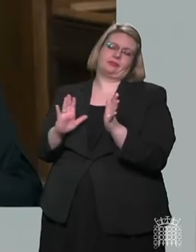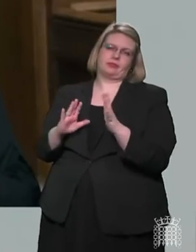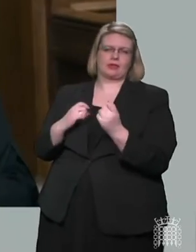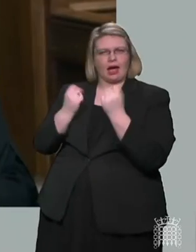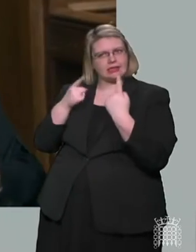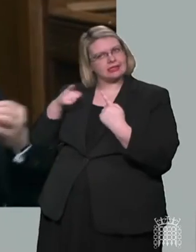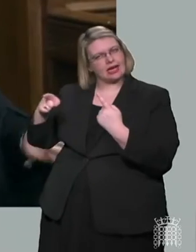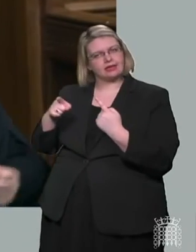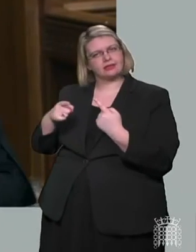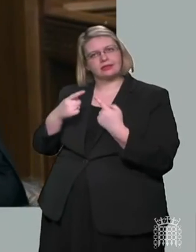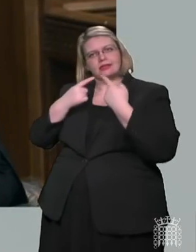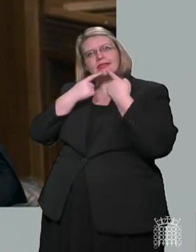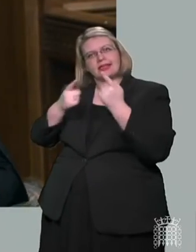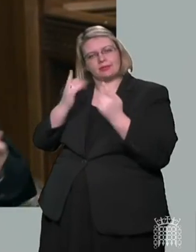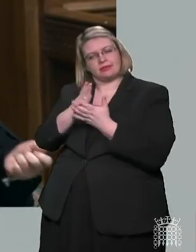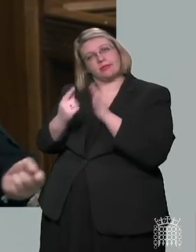the Prime Minister did run over, so I'm more than happy for...